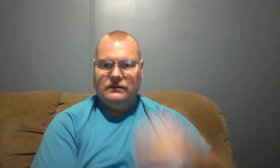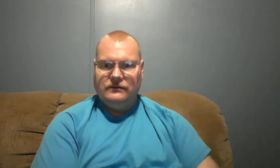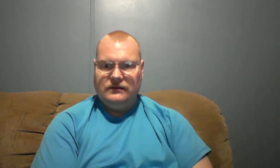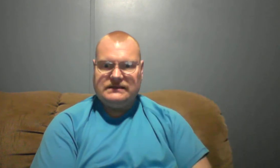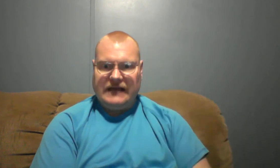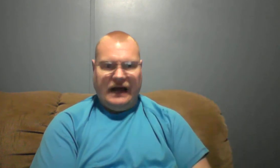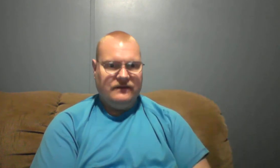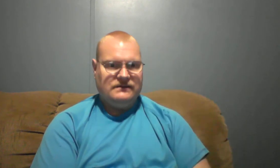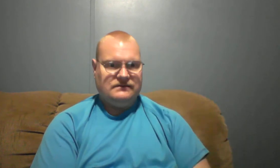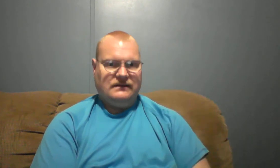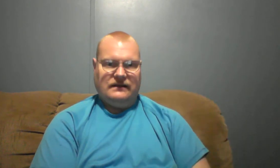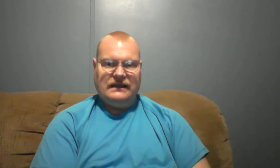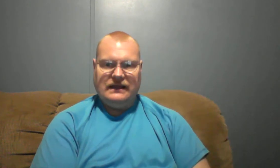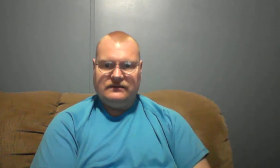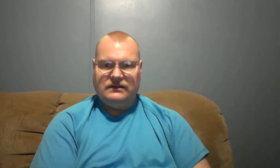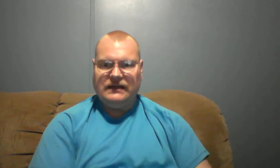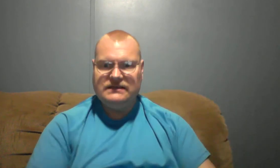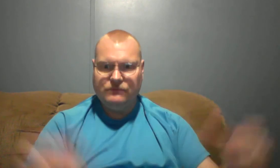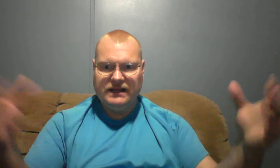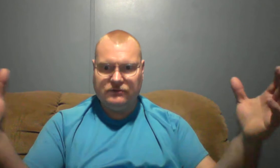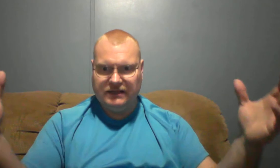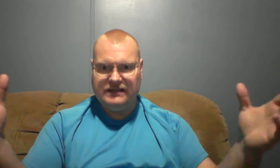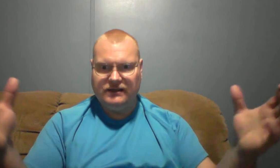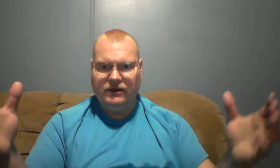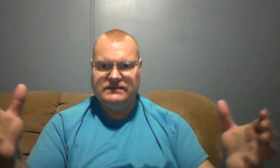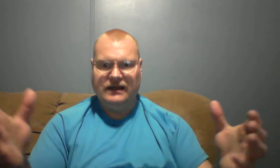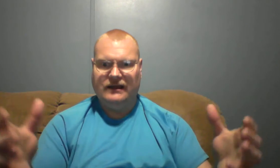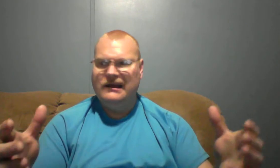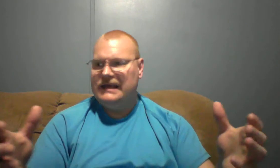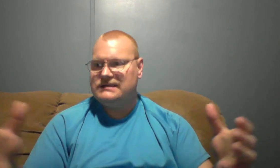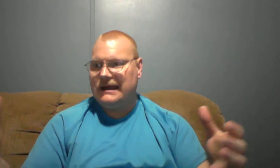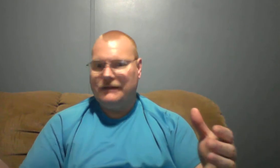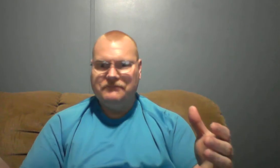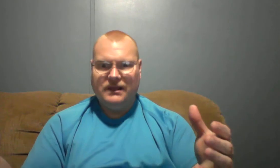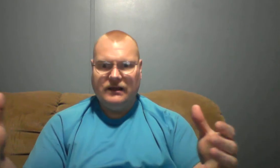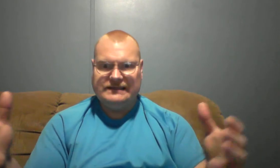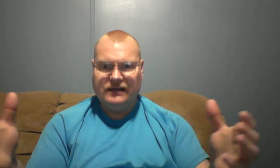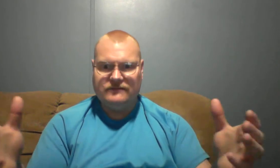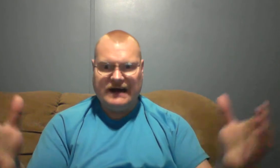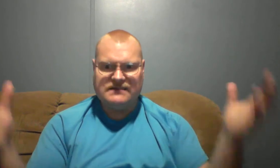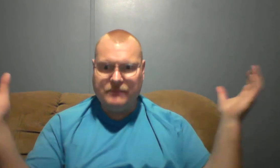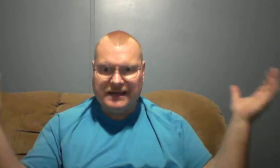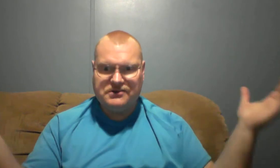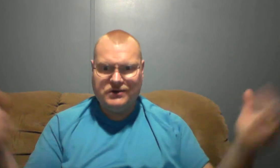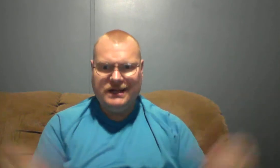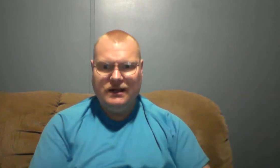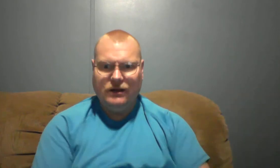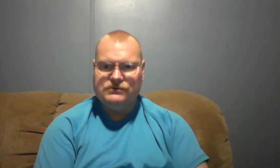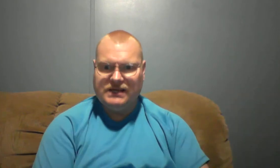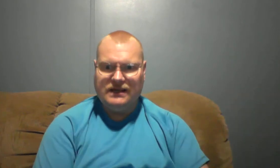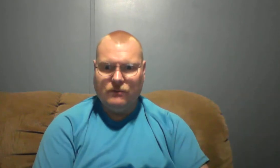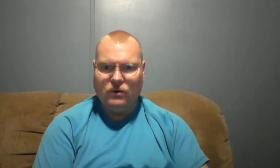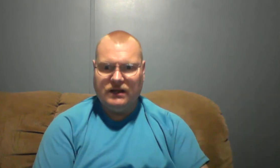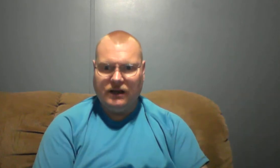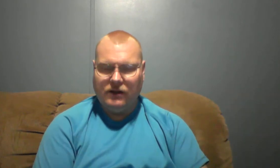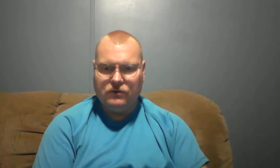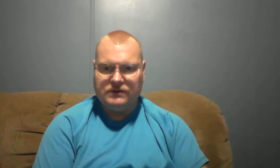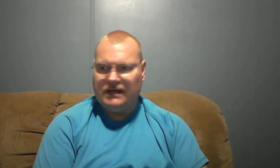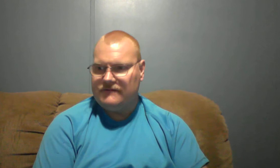This guy, this, he's been on, he, you know, he's got, he's got a televised ministry on Sunday morning, a local televised